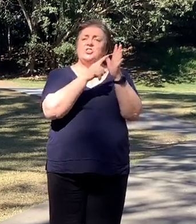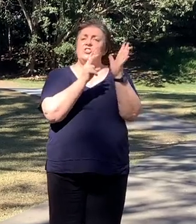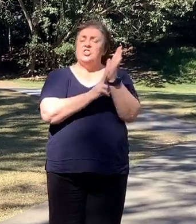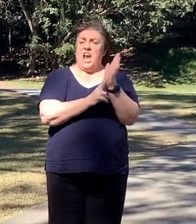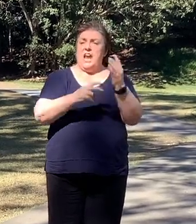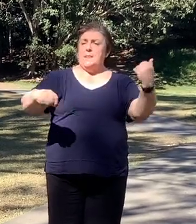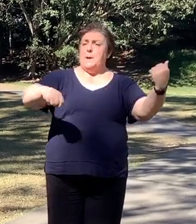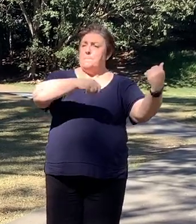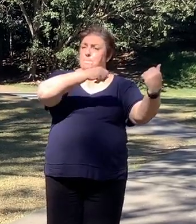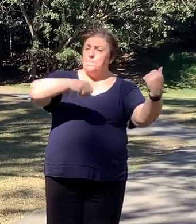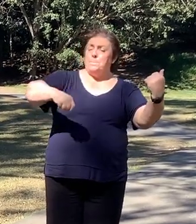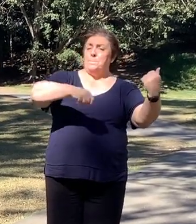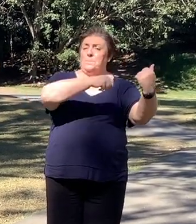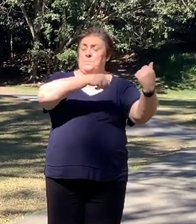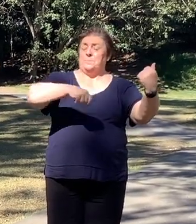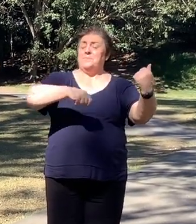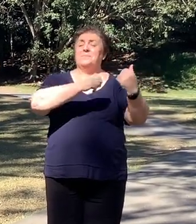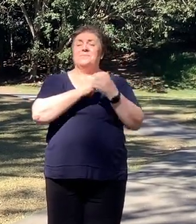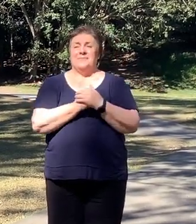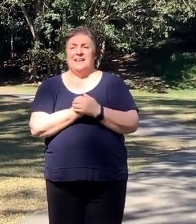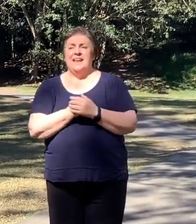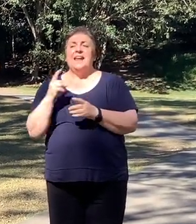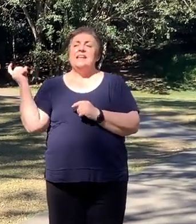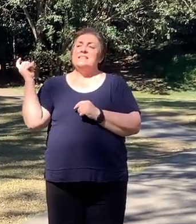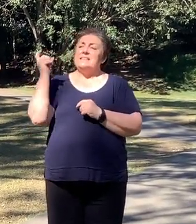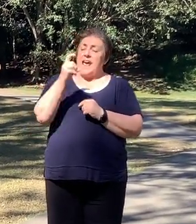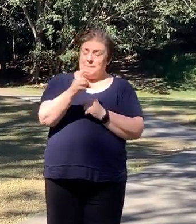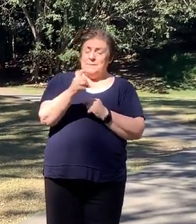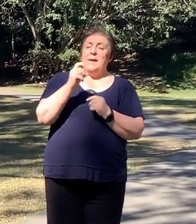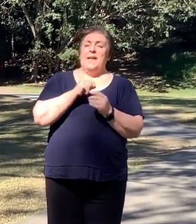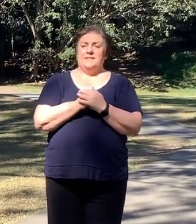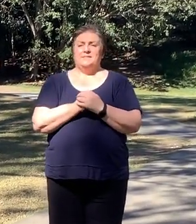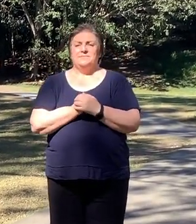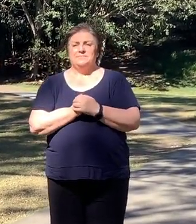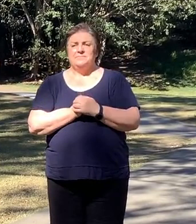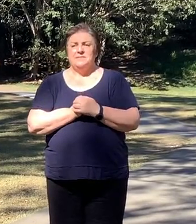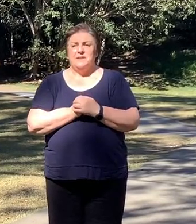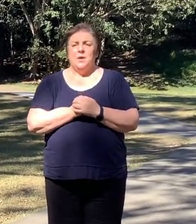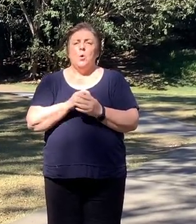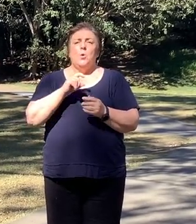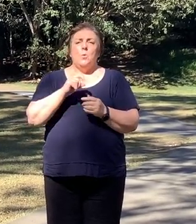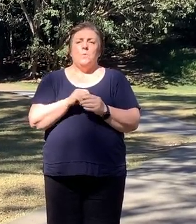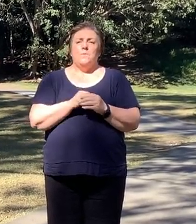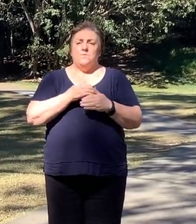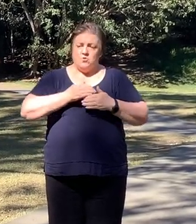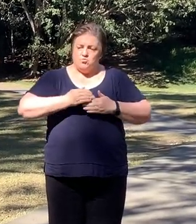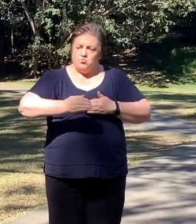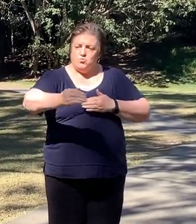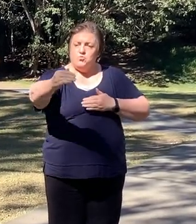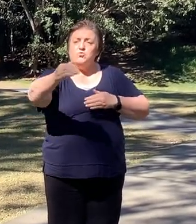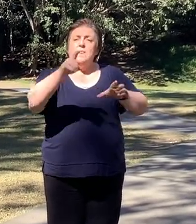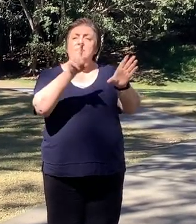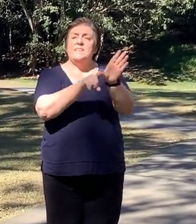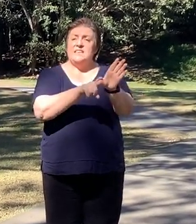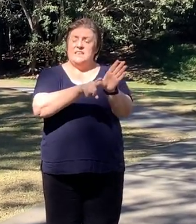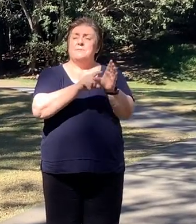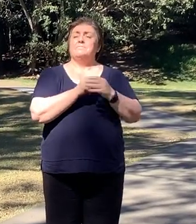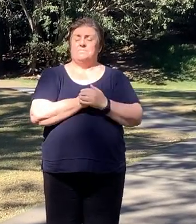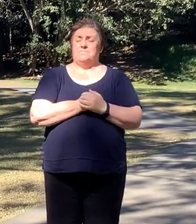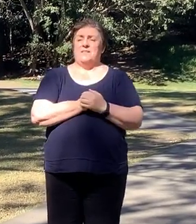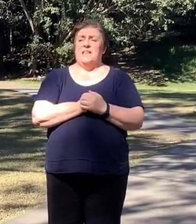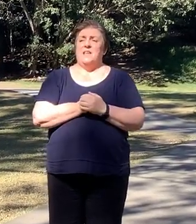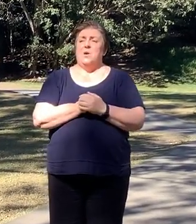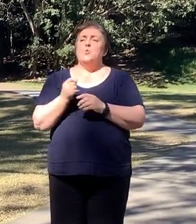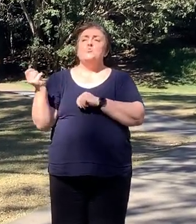strings instrumental teacher. He's going to return to our school and will be here for the remainder of the year. And he will